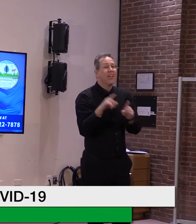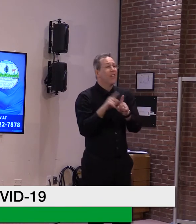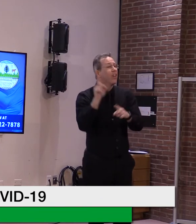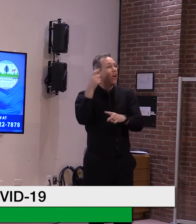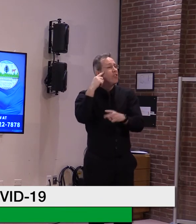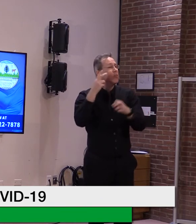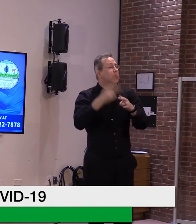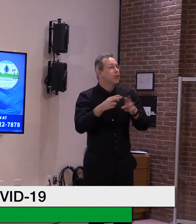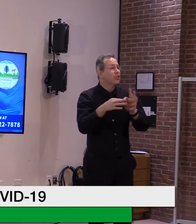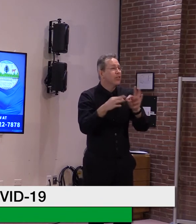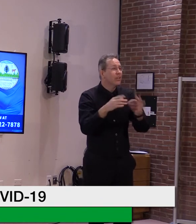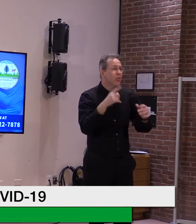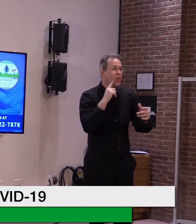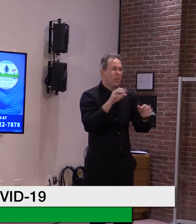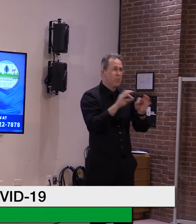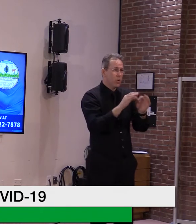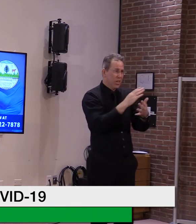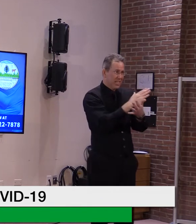groups.